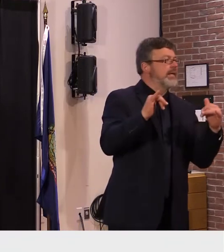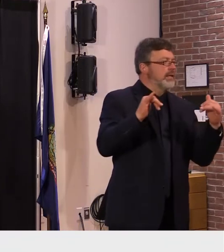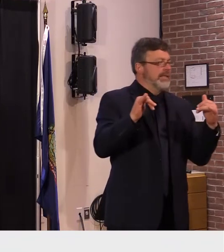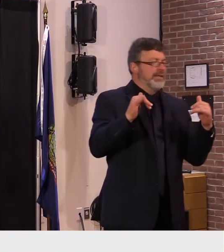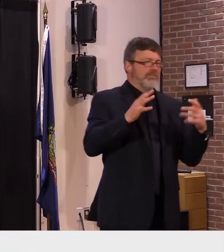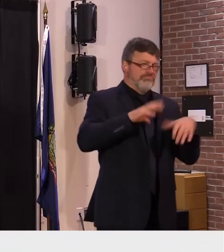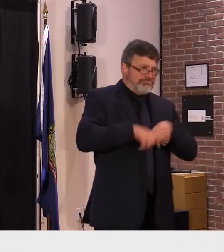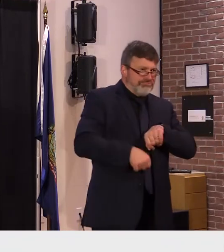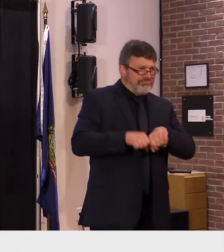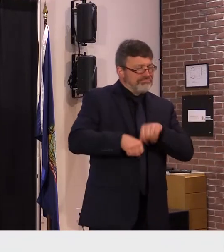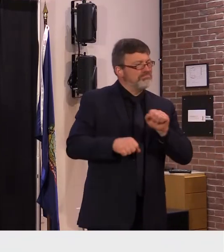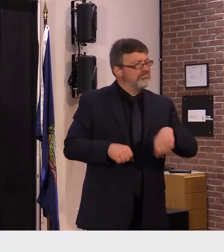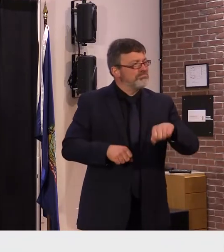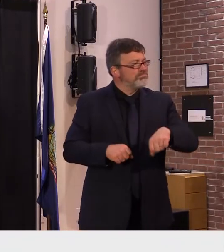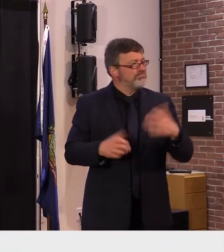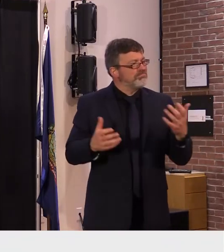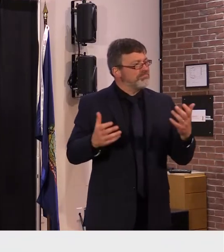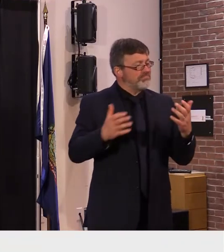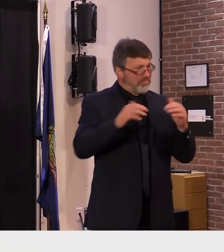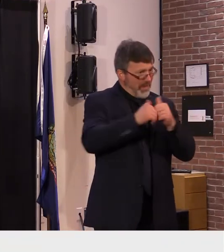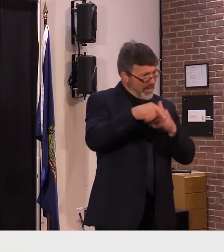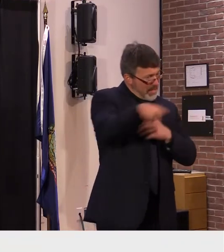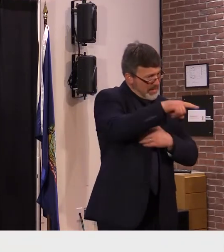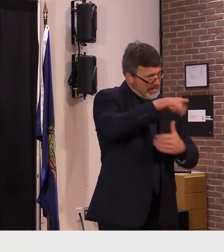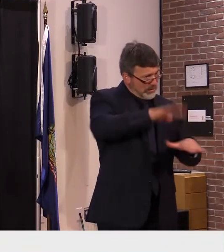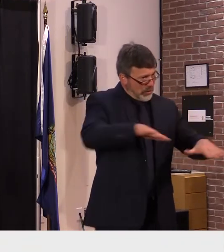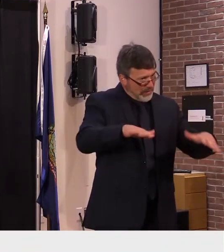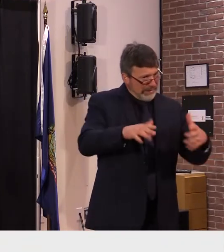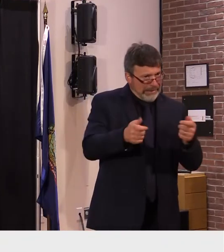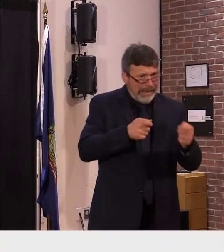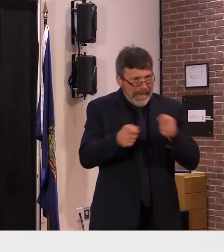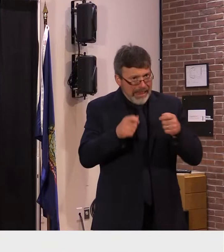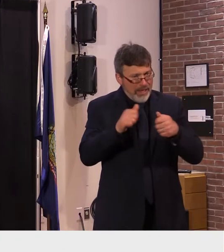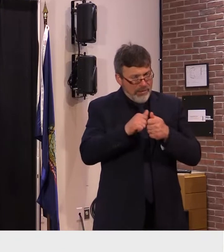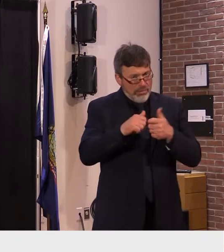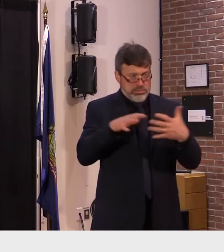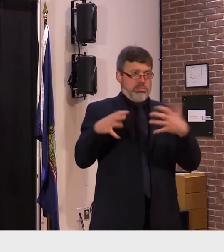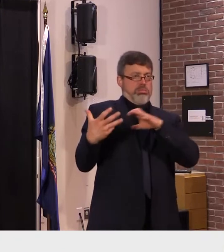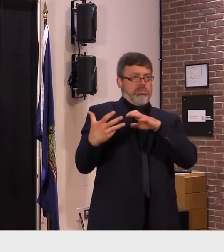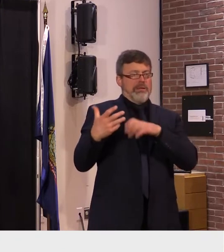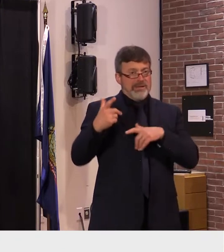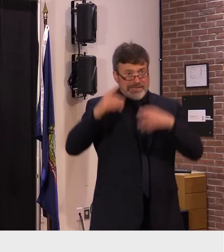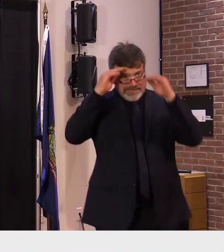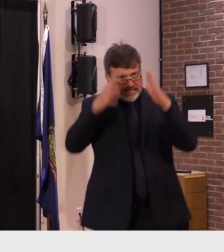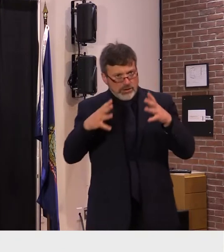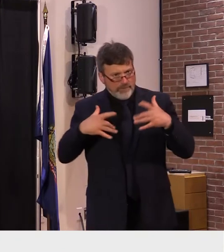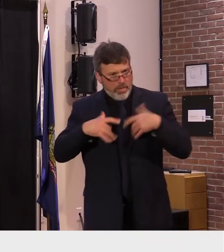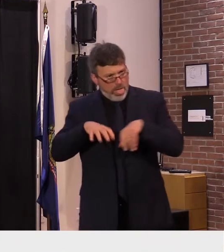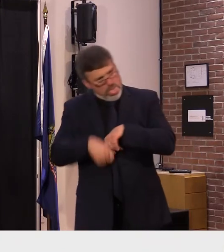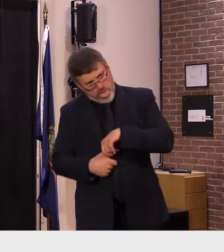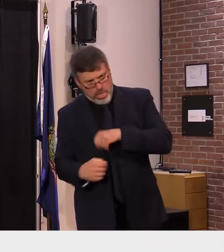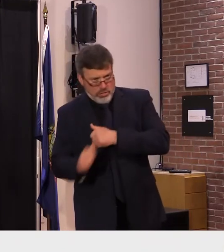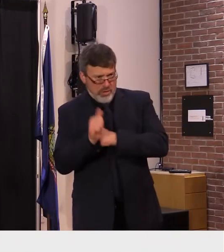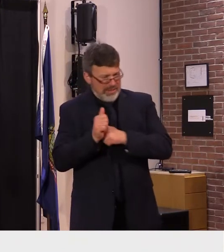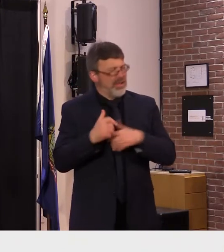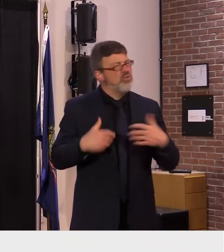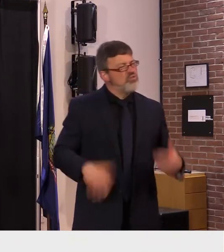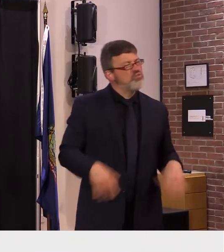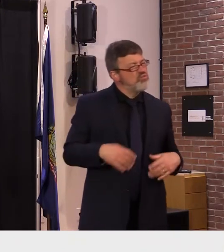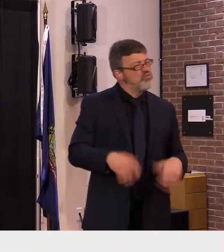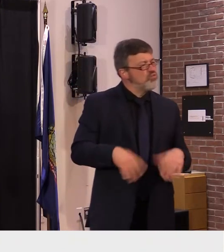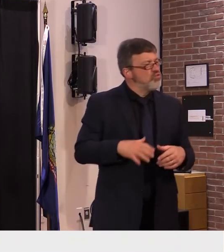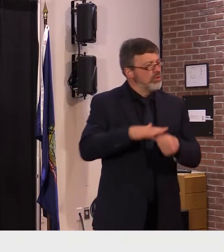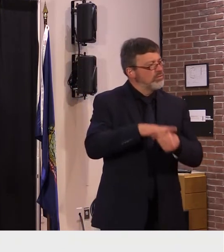facing uh and teachers and educators and and so forth so uh we're all hands on deck we